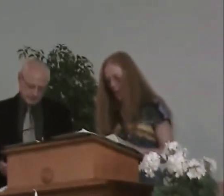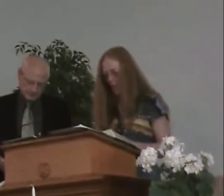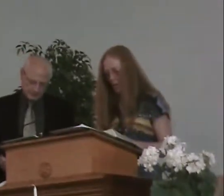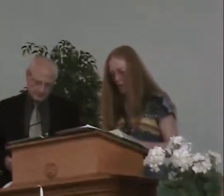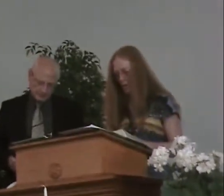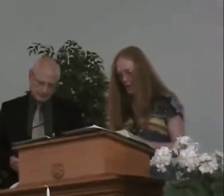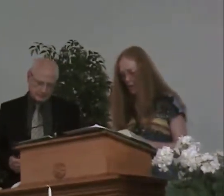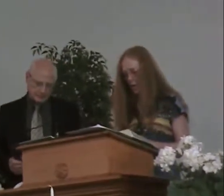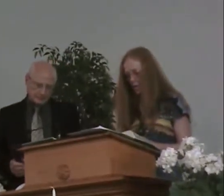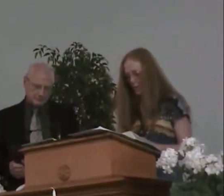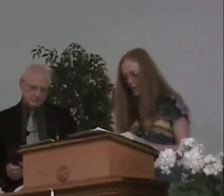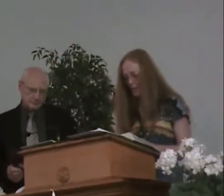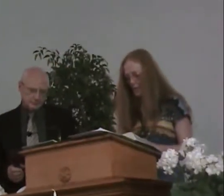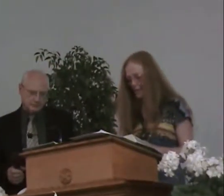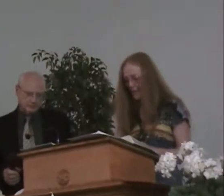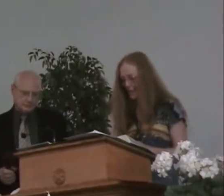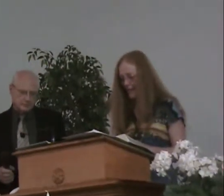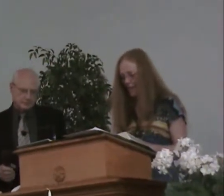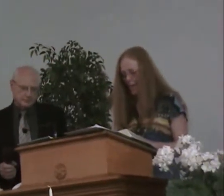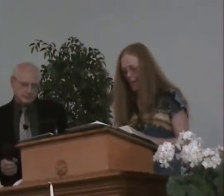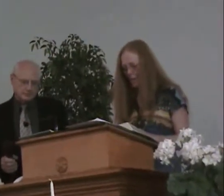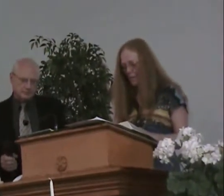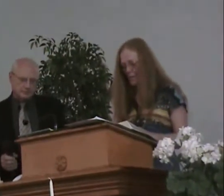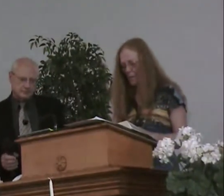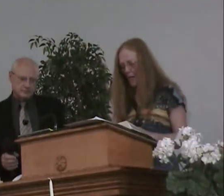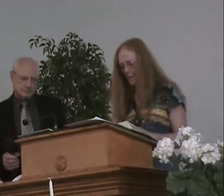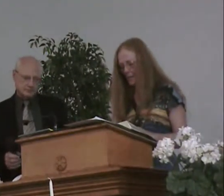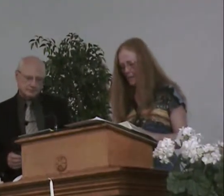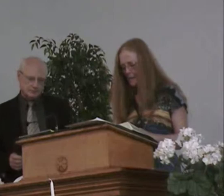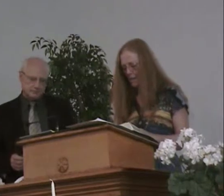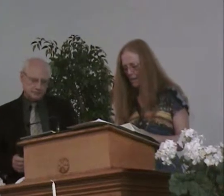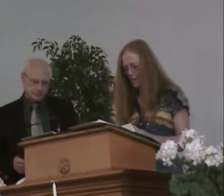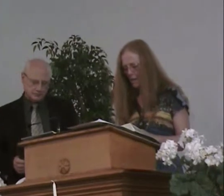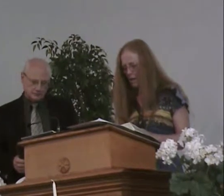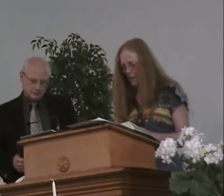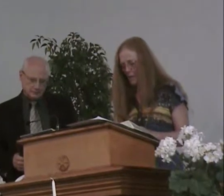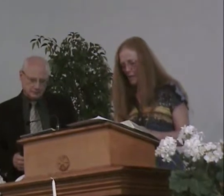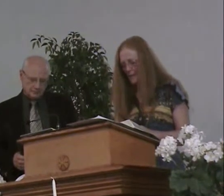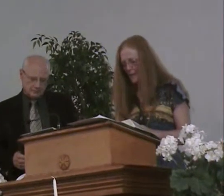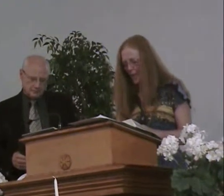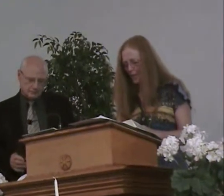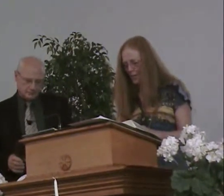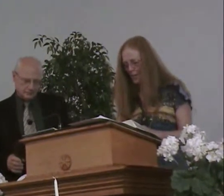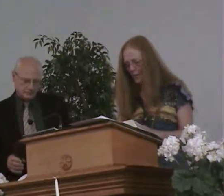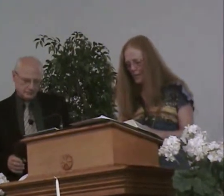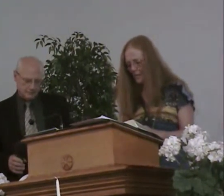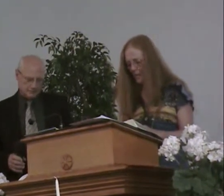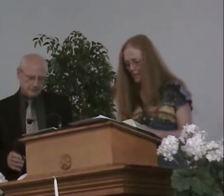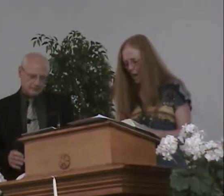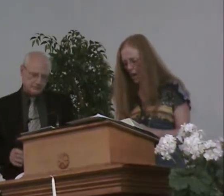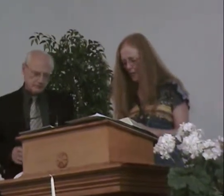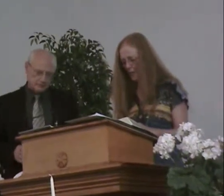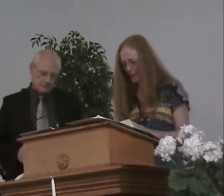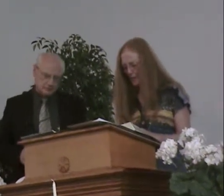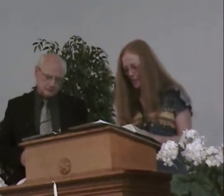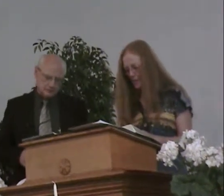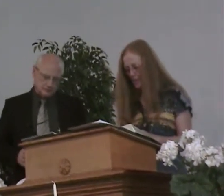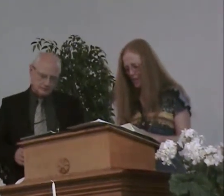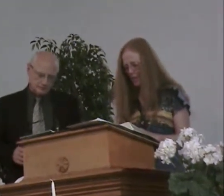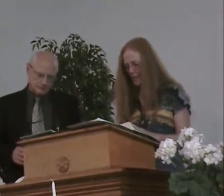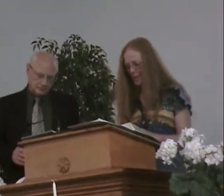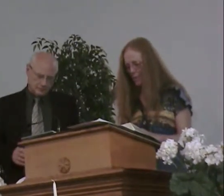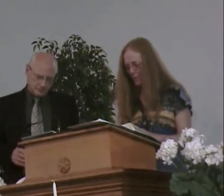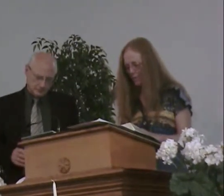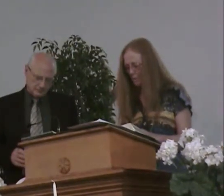days, walking according to their own lust, and saying, Where is the promise of his coming? For since the Father fell asleep, all things